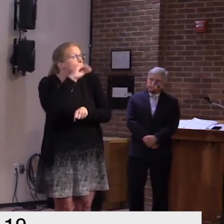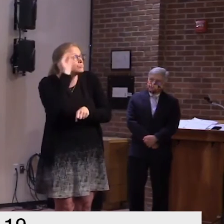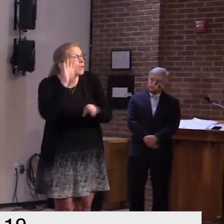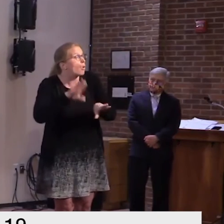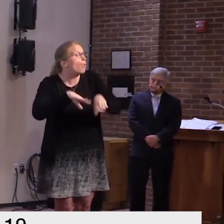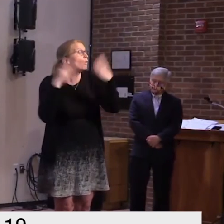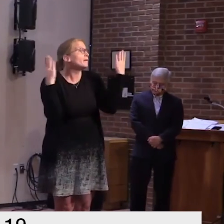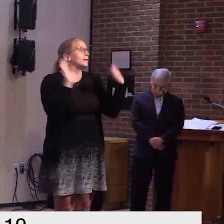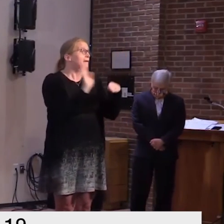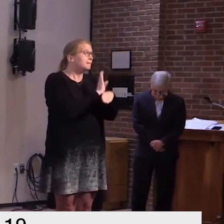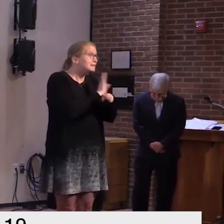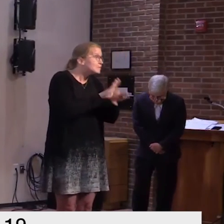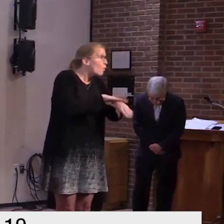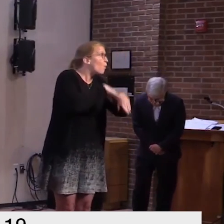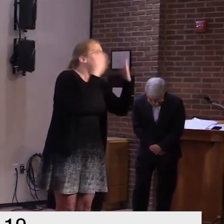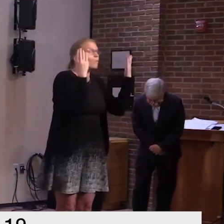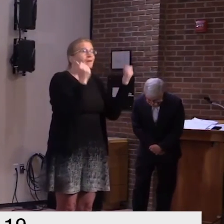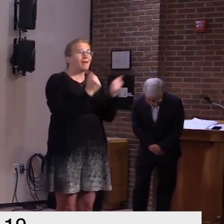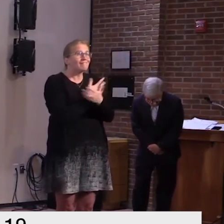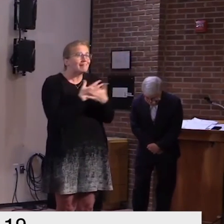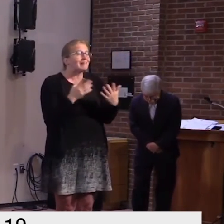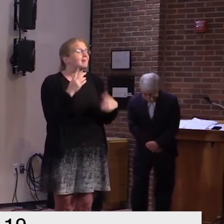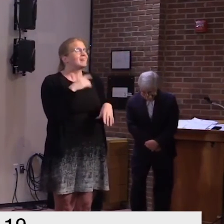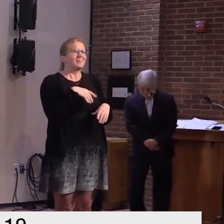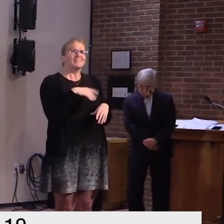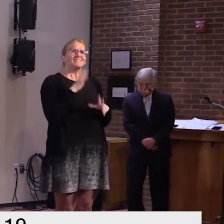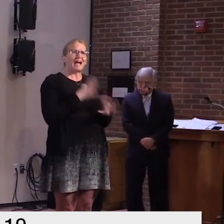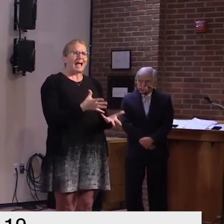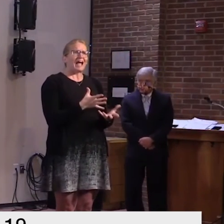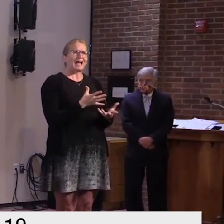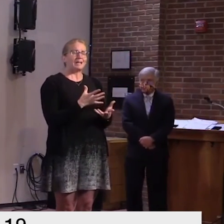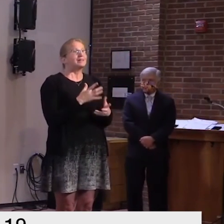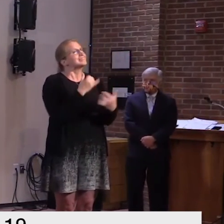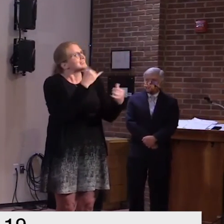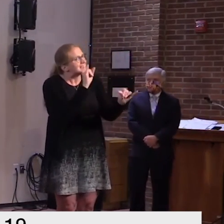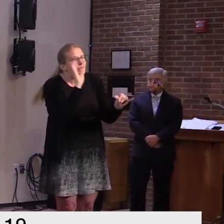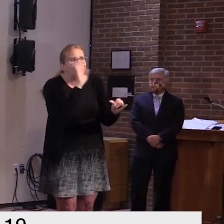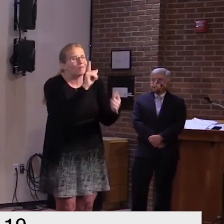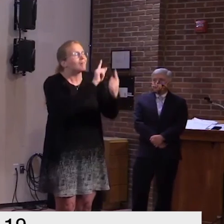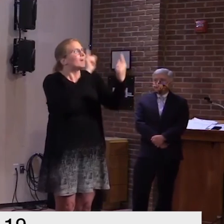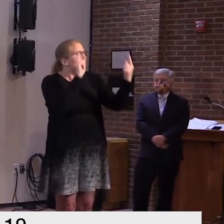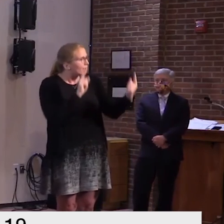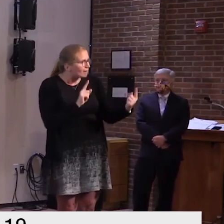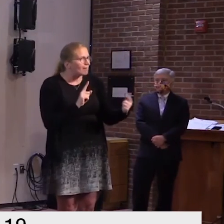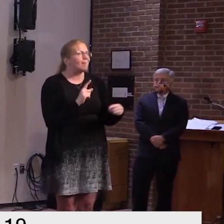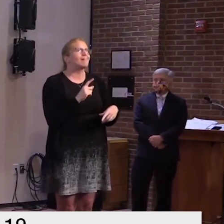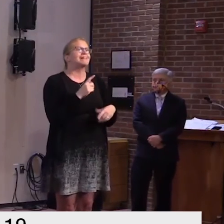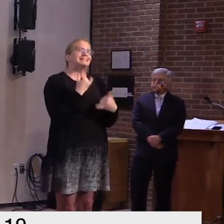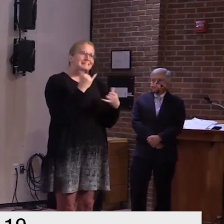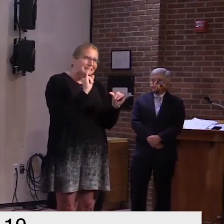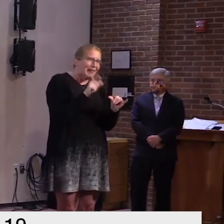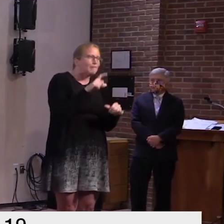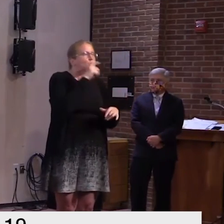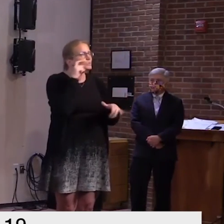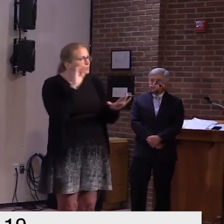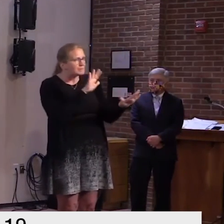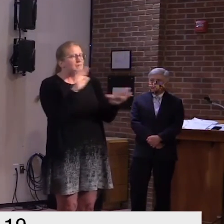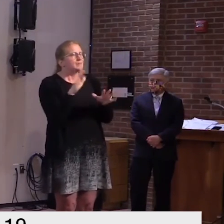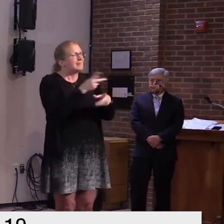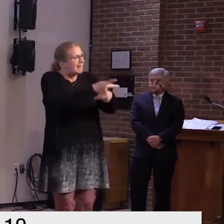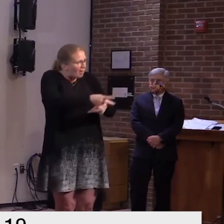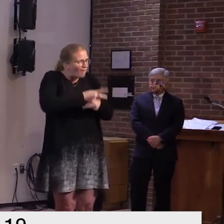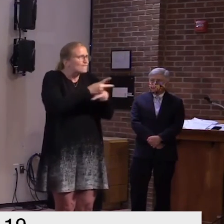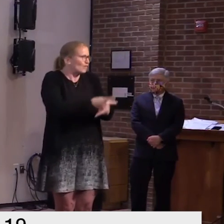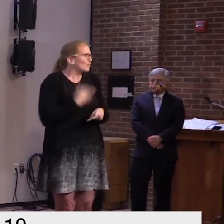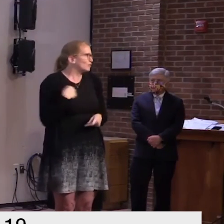with the amount of distancing that we need in some of the uh bars and restaurants and hospitality uh